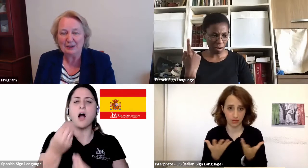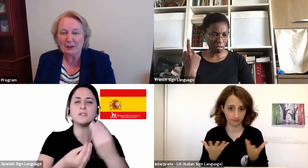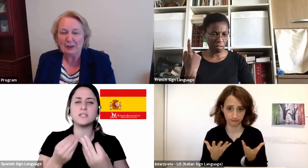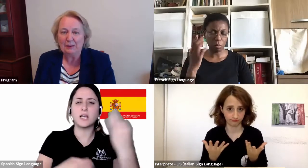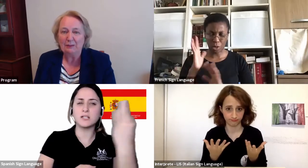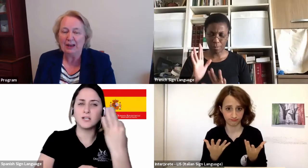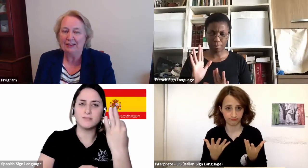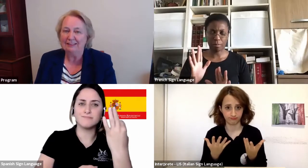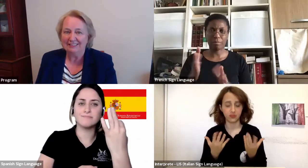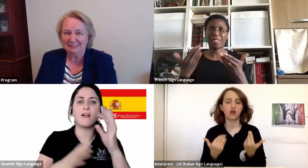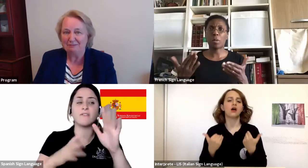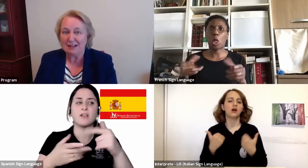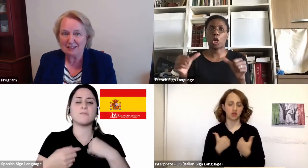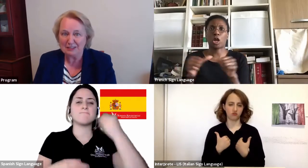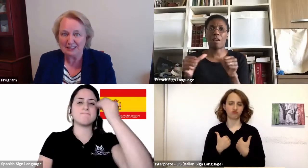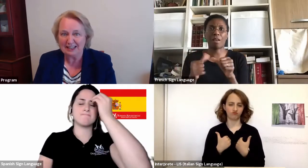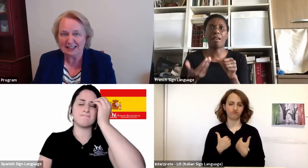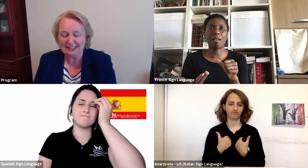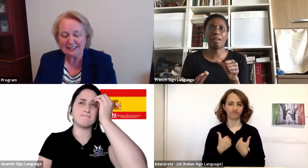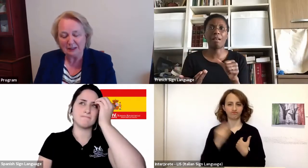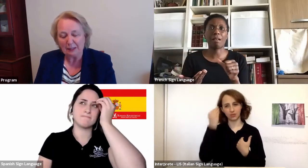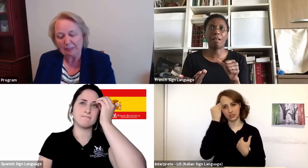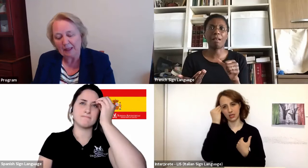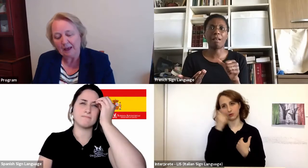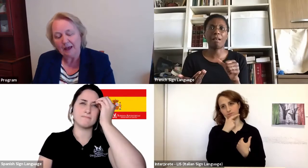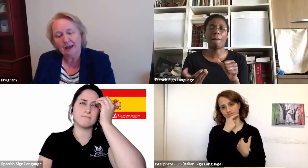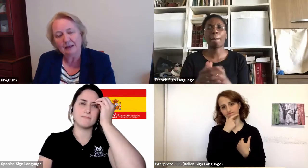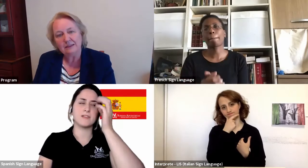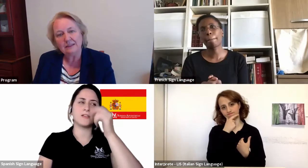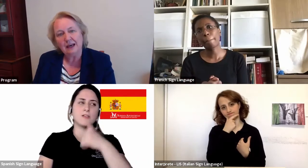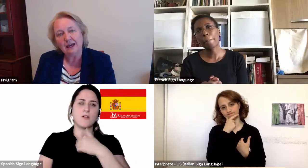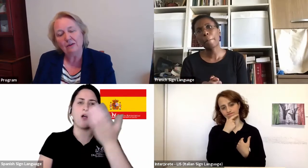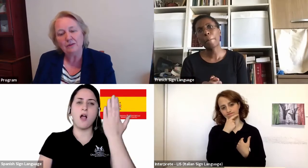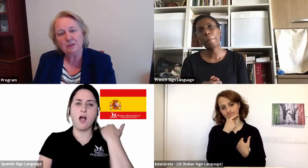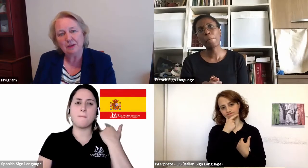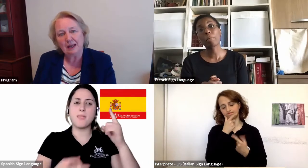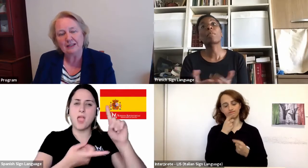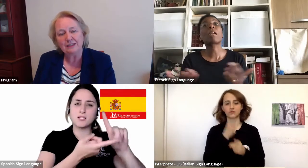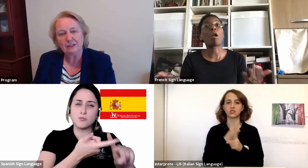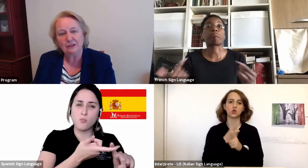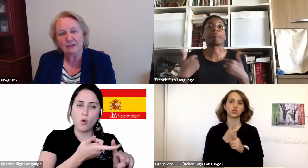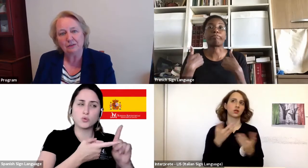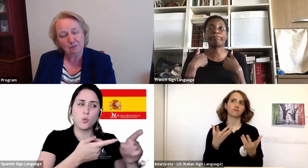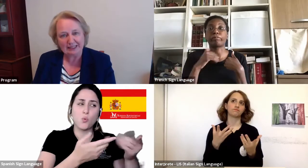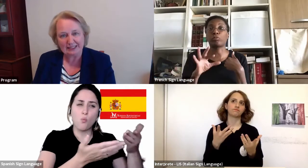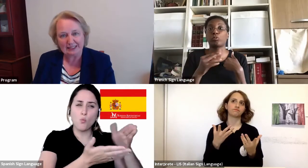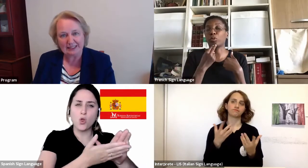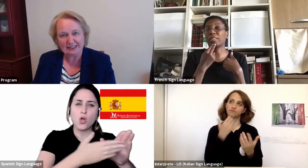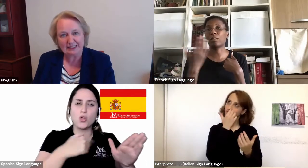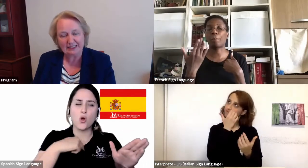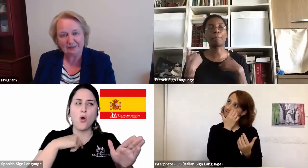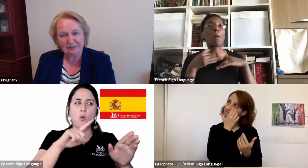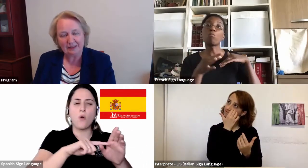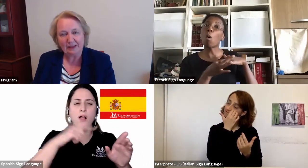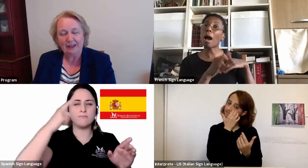when my husband had died. And I also began to look for blessings.